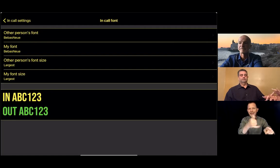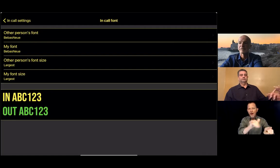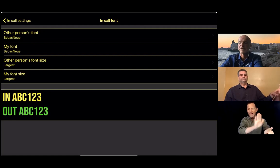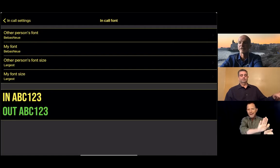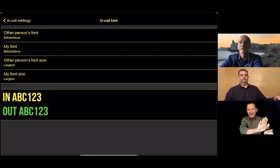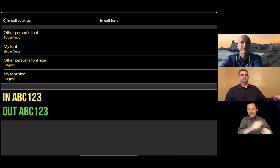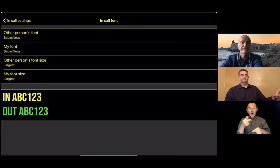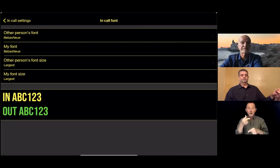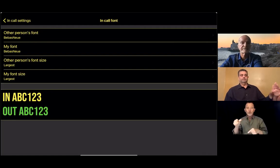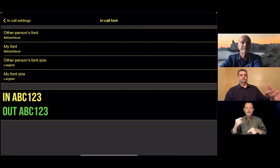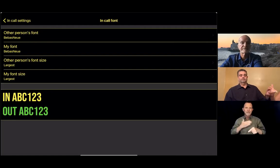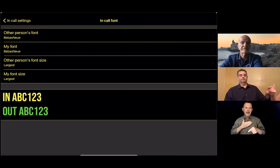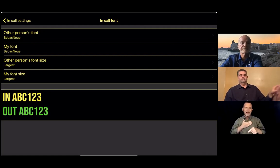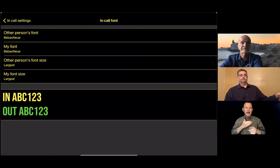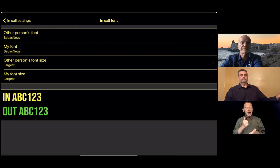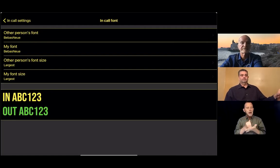Back to you, Brian.